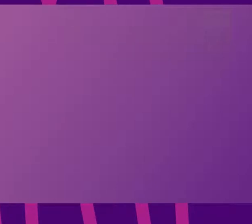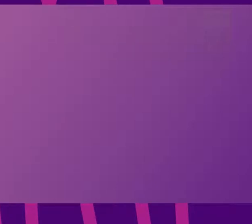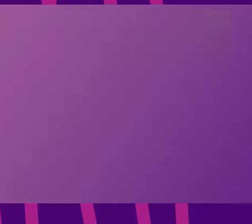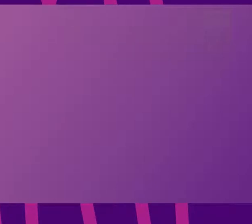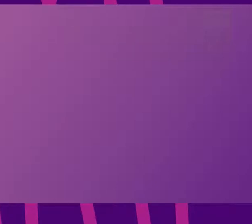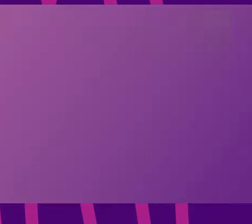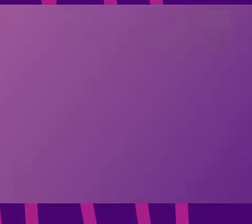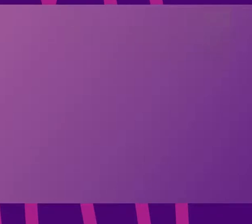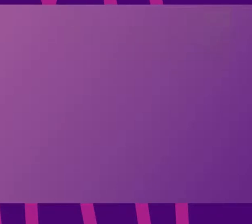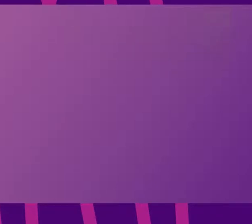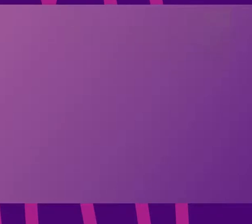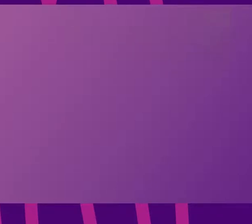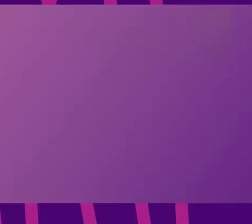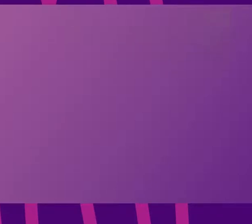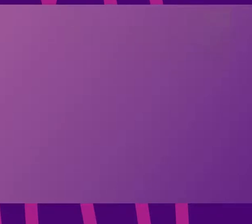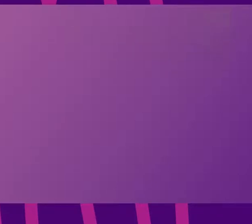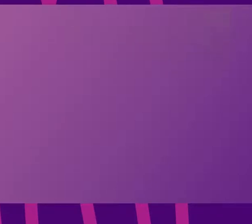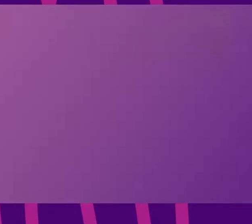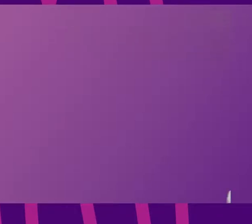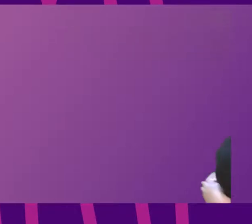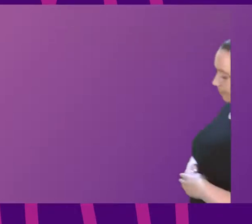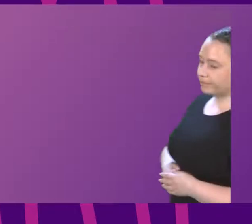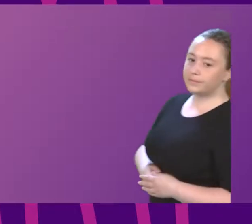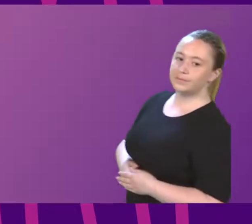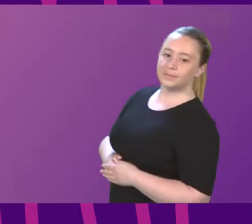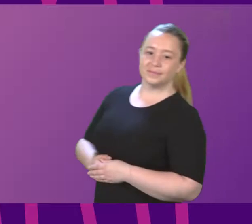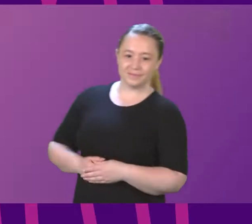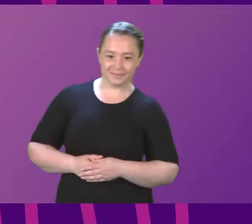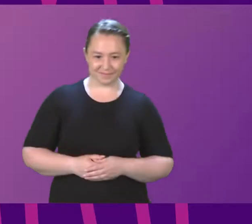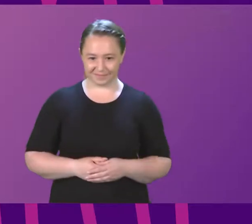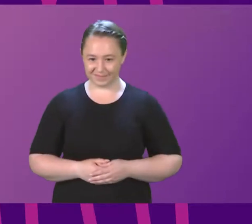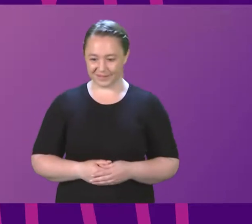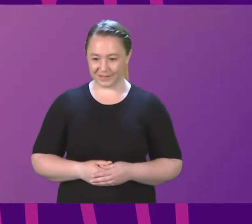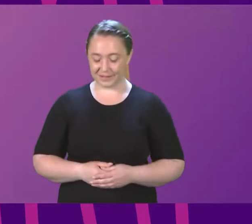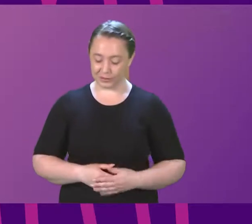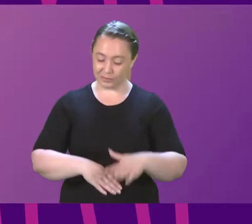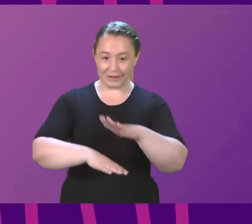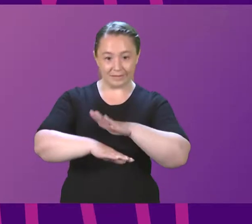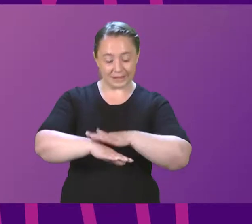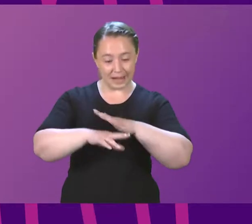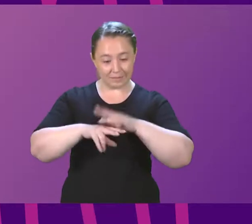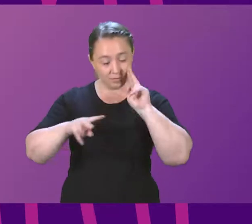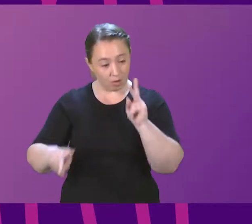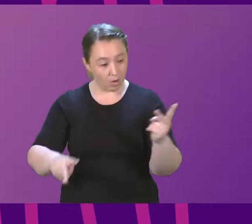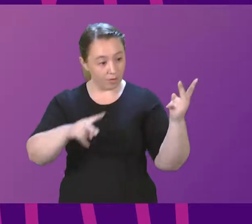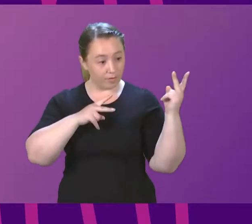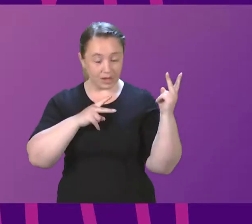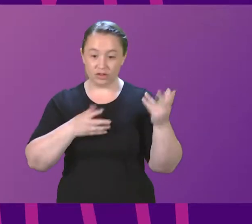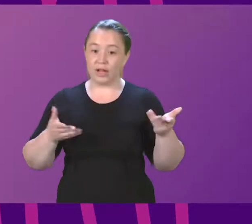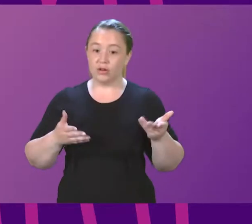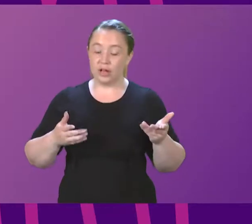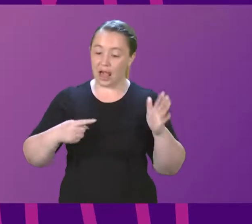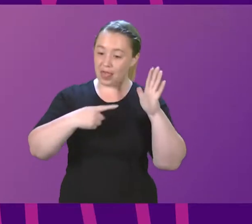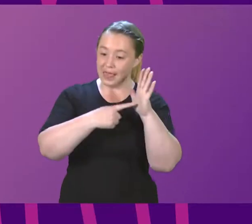The first item of business this afternoon is time for reflection, and our time for reflection leader today is Theo Ogbahemi,